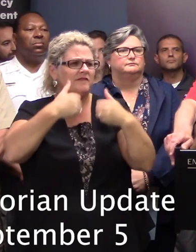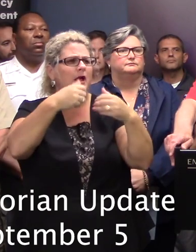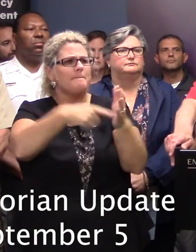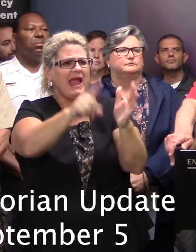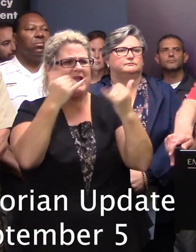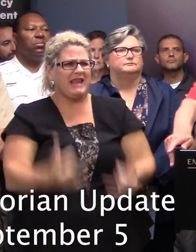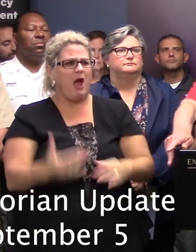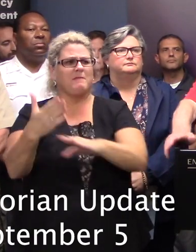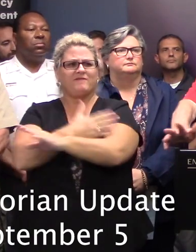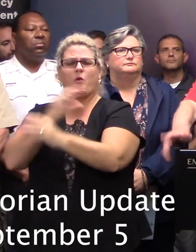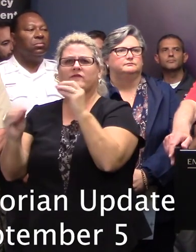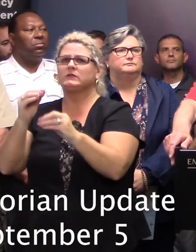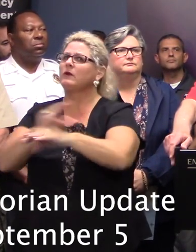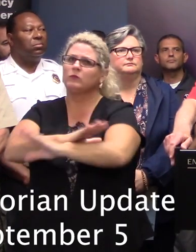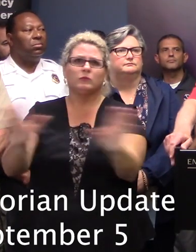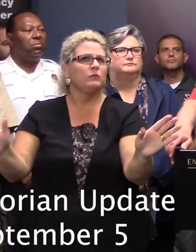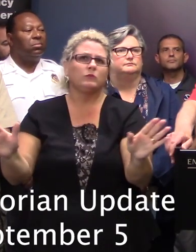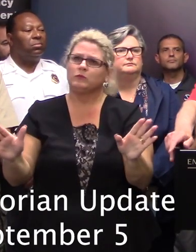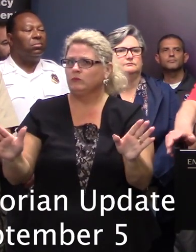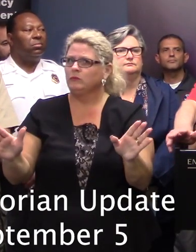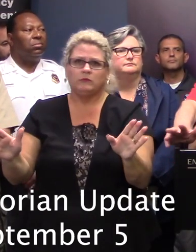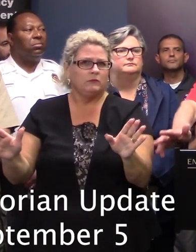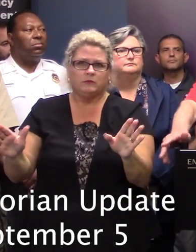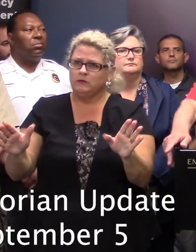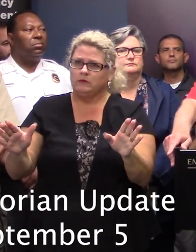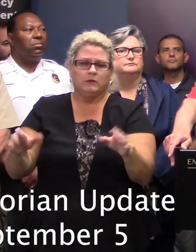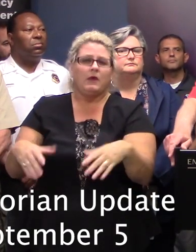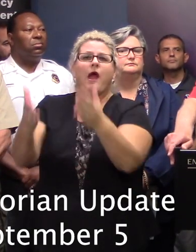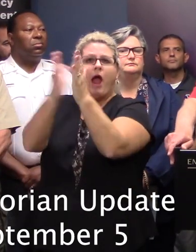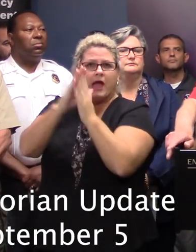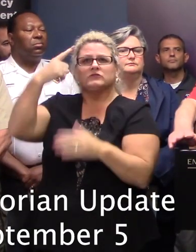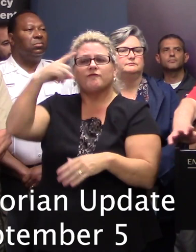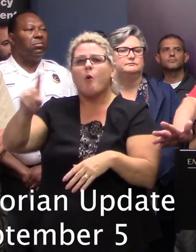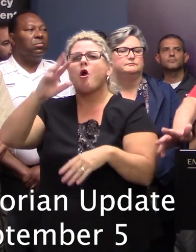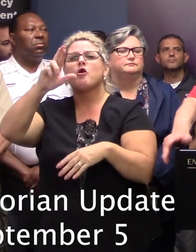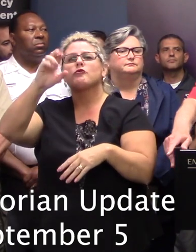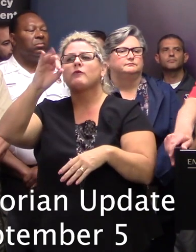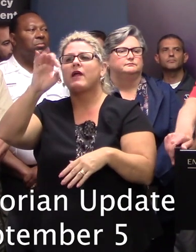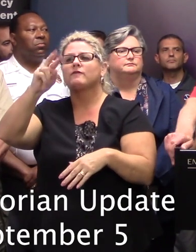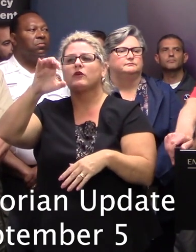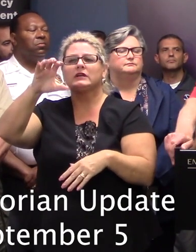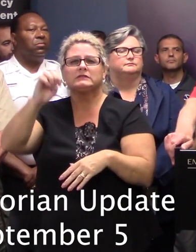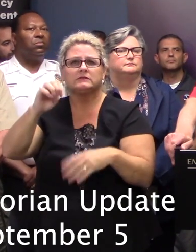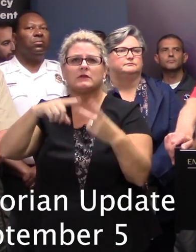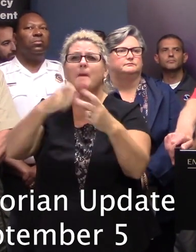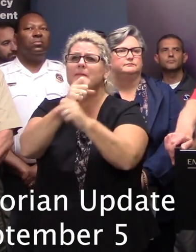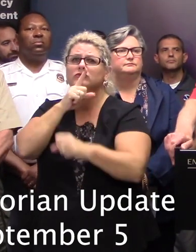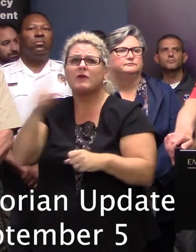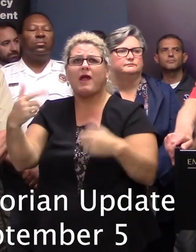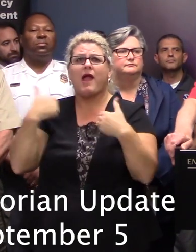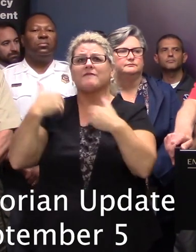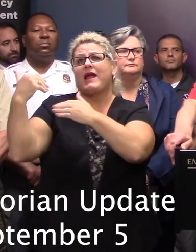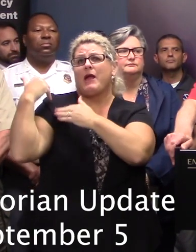repairs that they're about to do. Check their references. Check to make sure they have liability insurance.